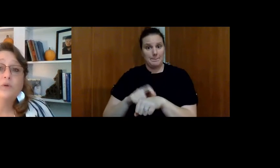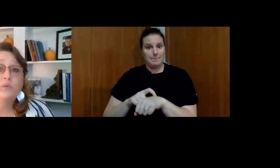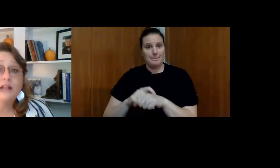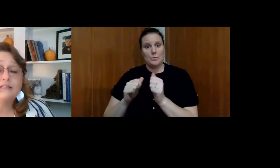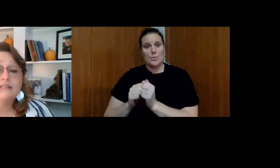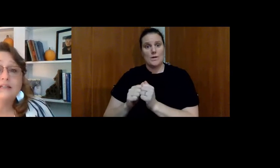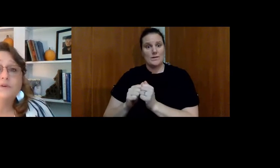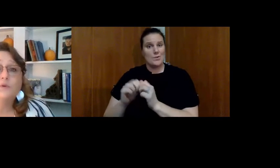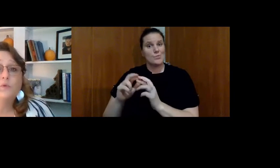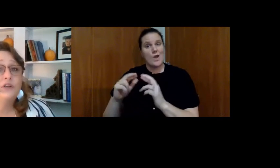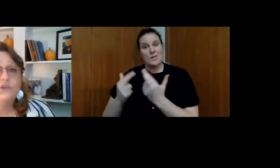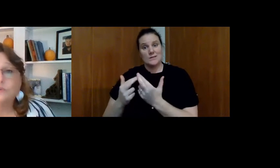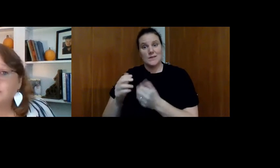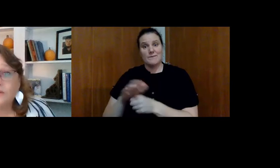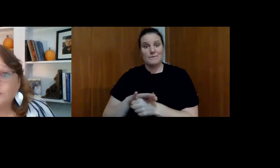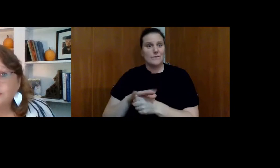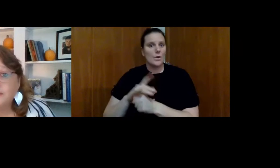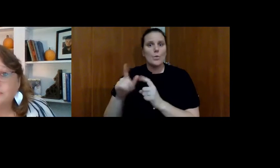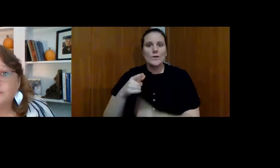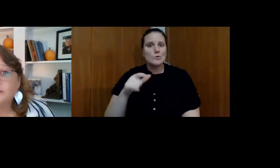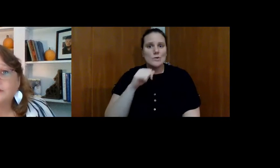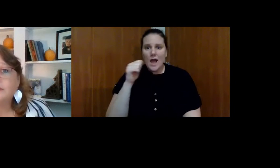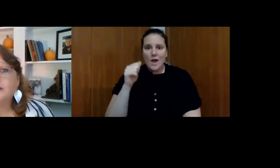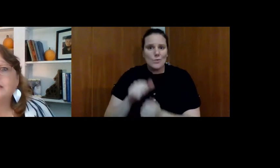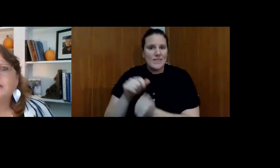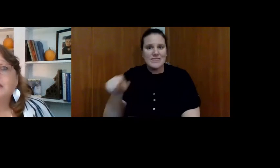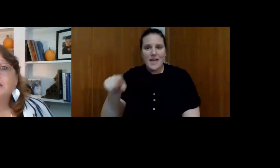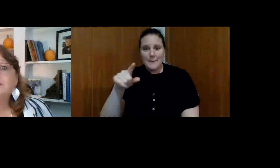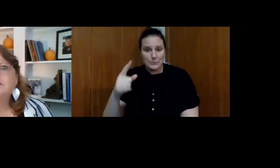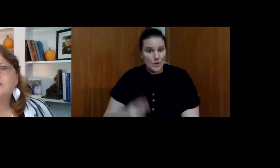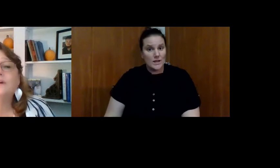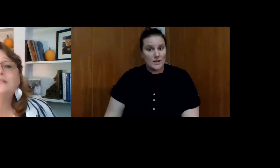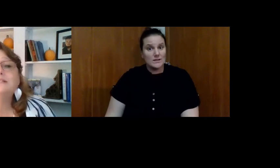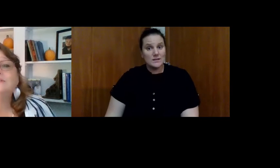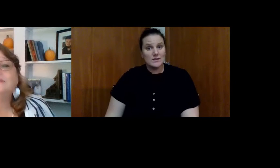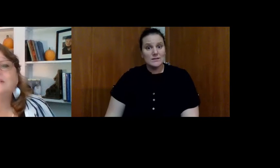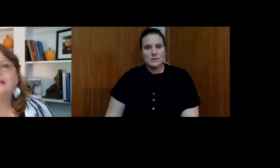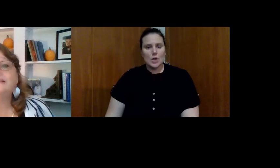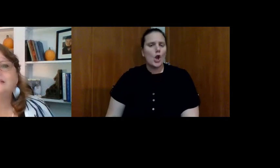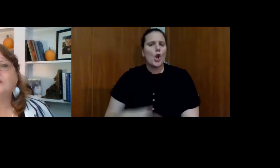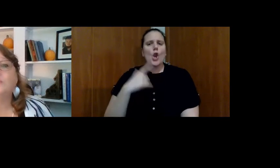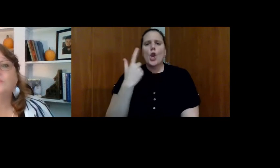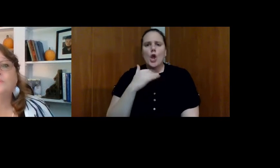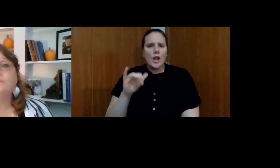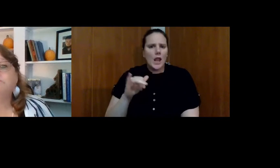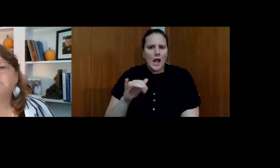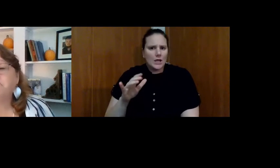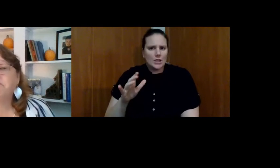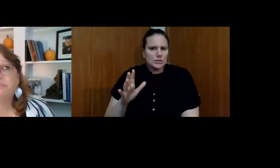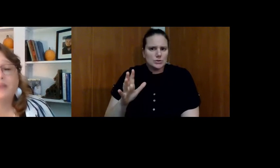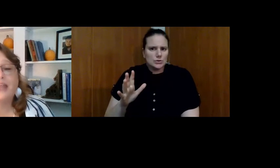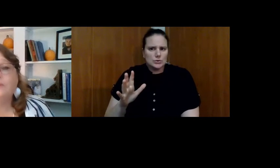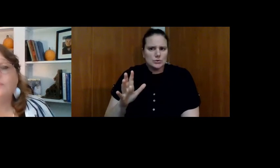time with a relative when you're not with them, right? So, what does it look like to go